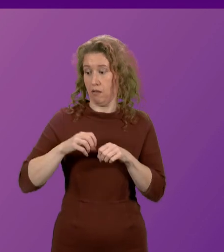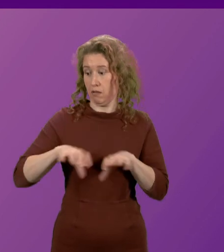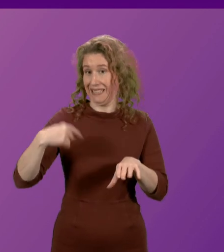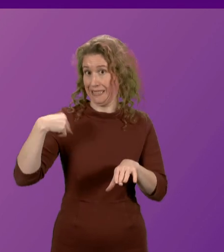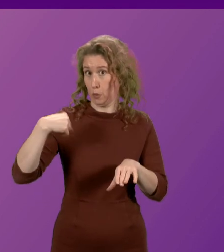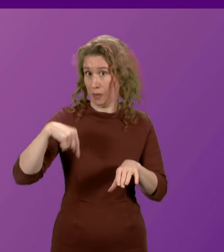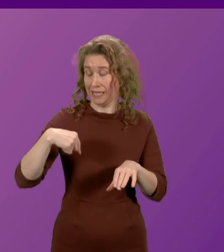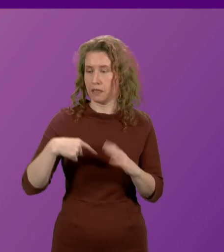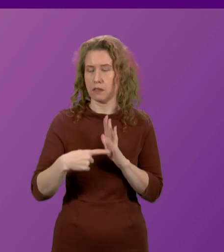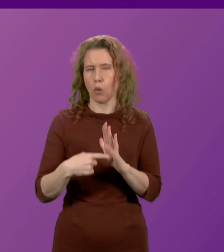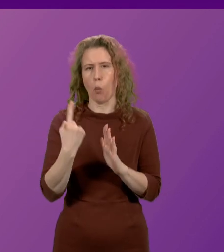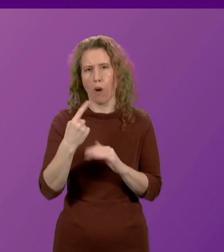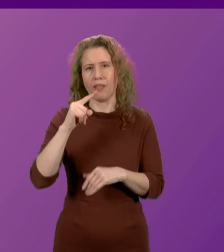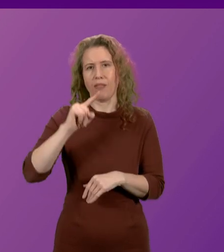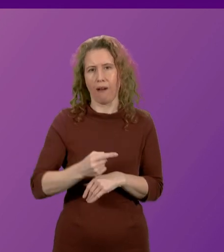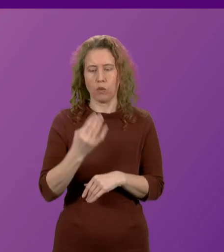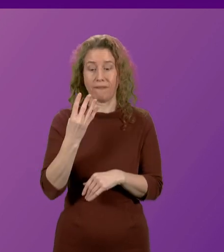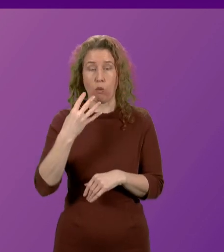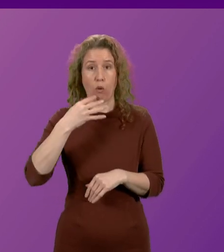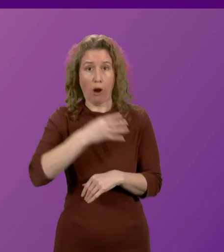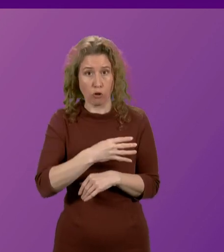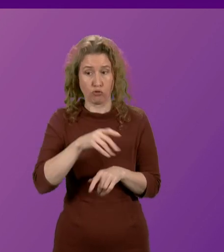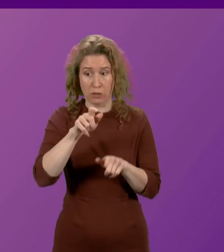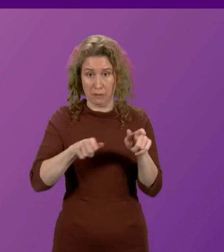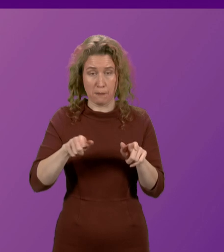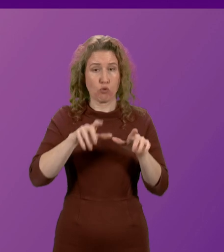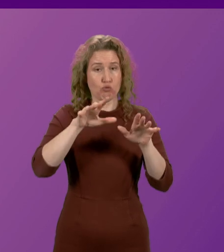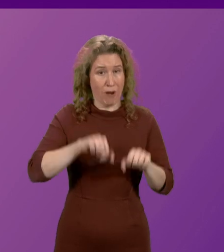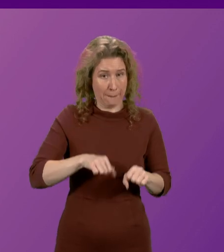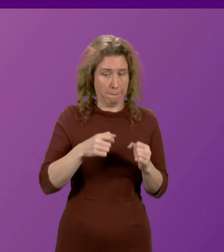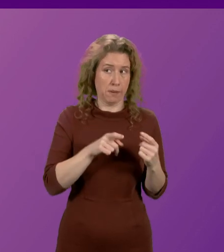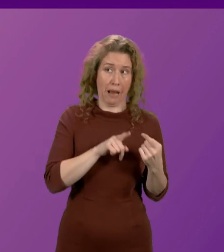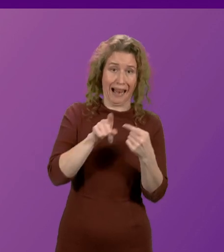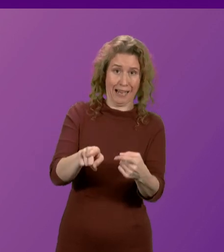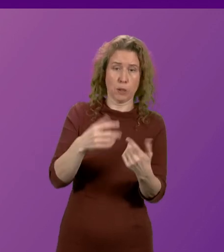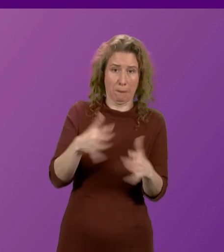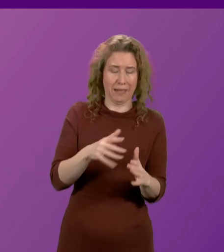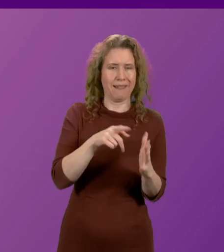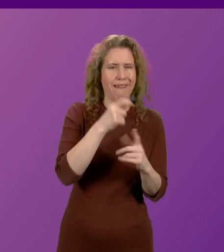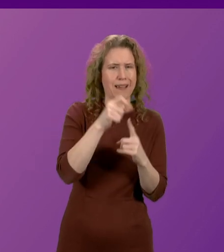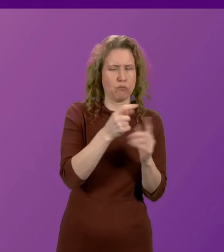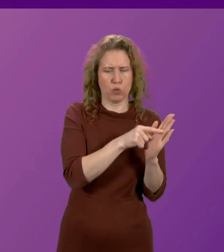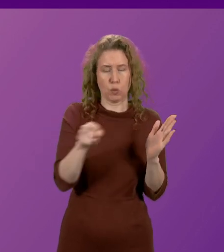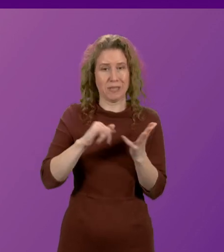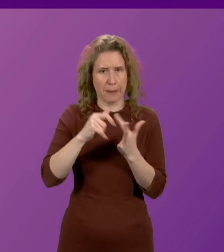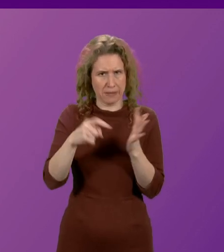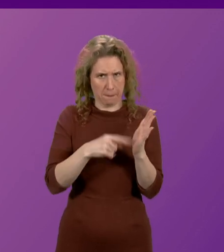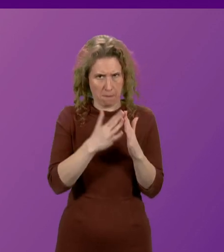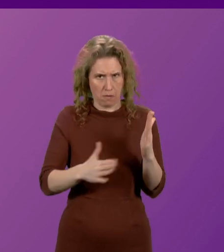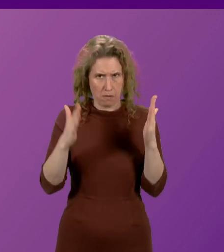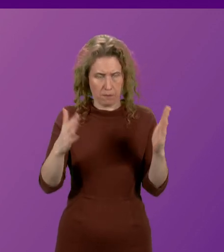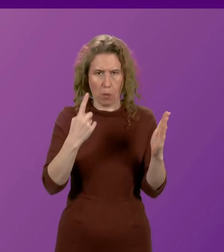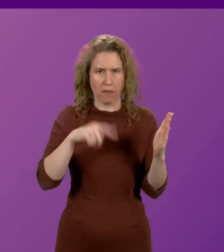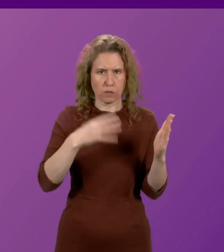week have shown that 1,400 rape allegations have been made in Scotland between April and September of this year,